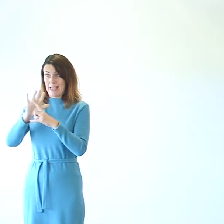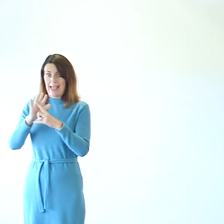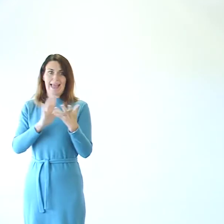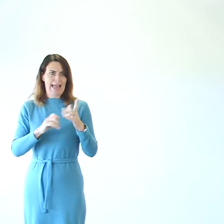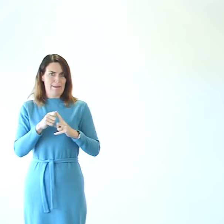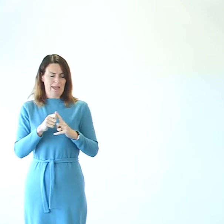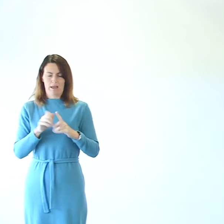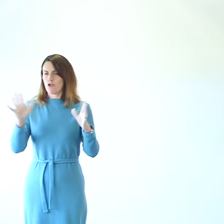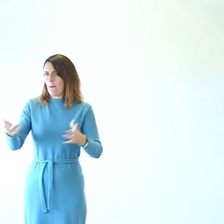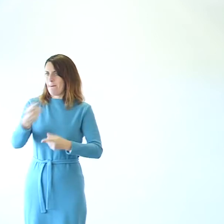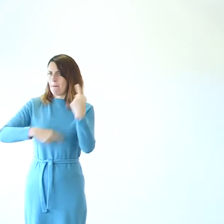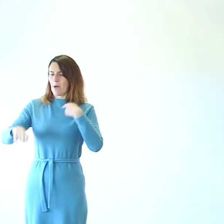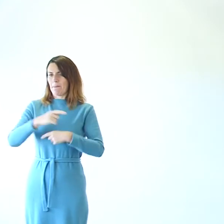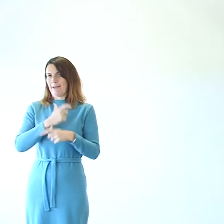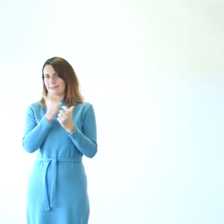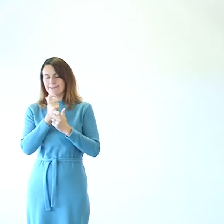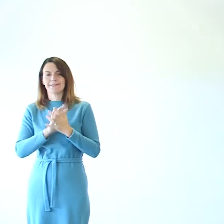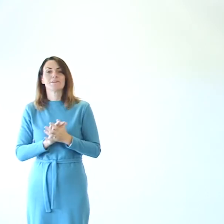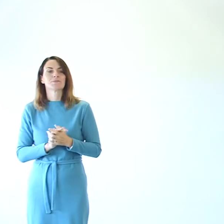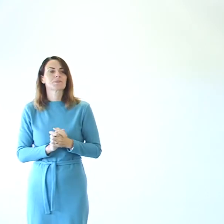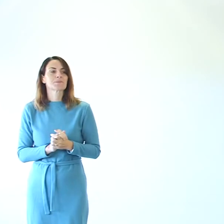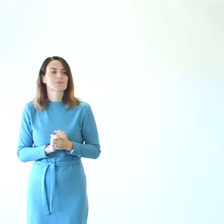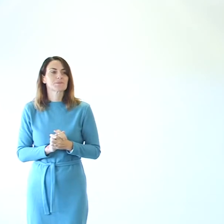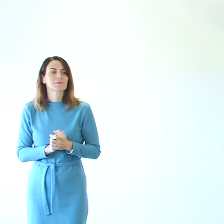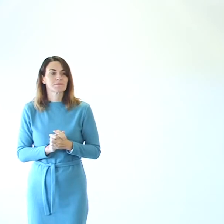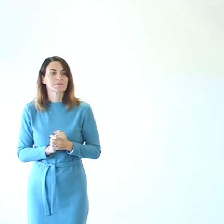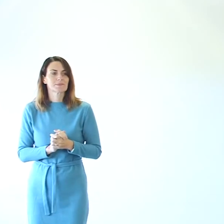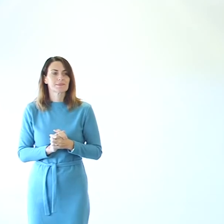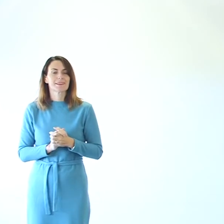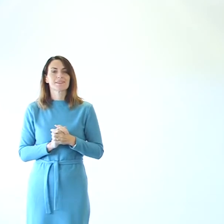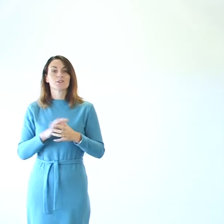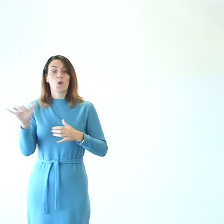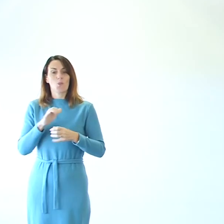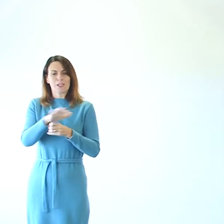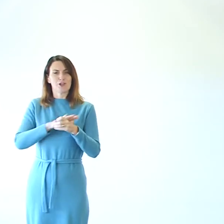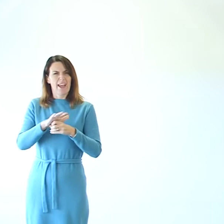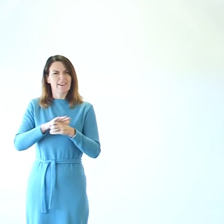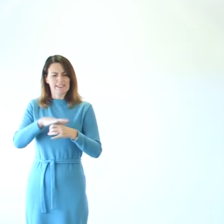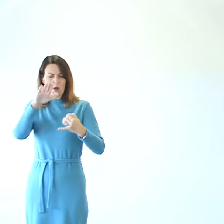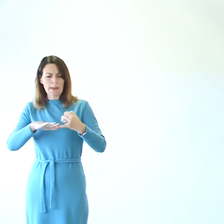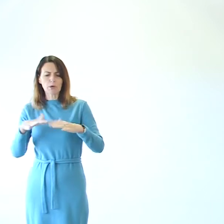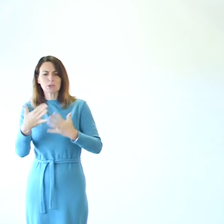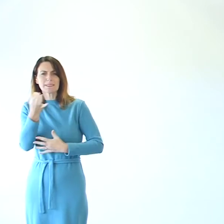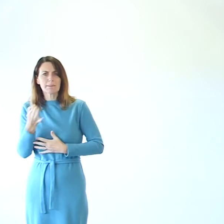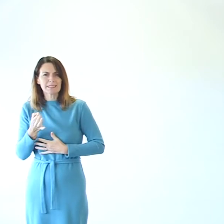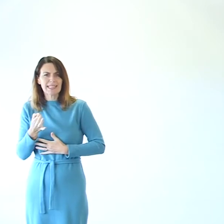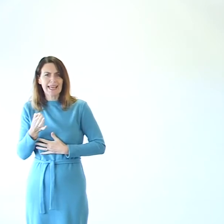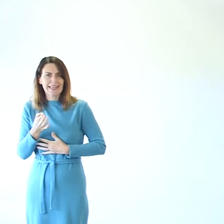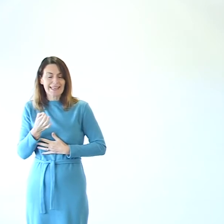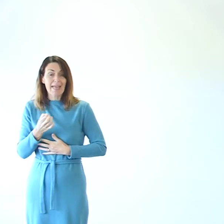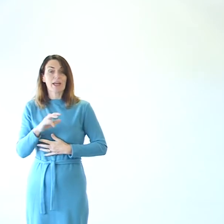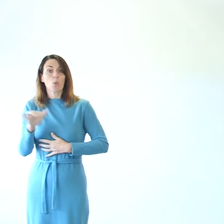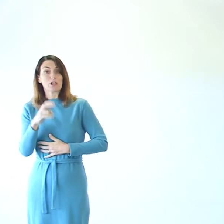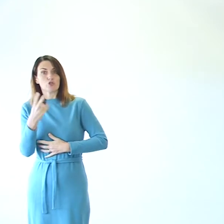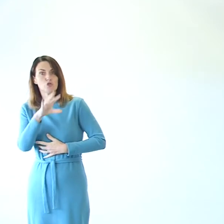let's do it again, which are the eight areas in the bottom 10% and which are the two in the bottom 2